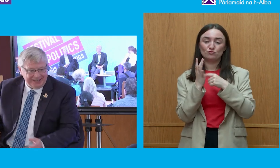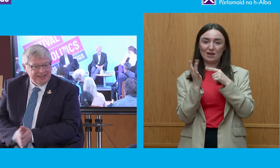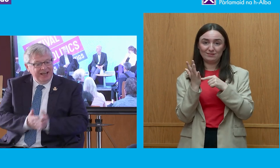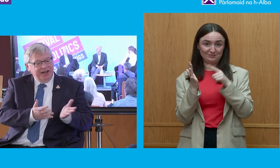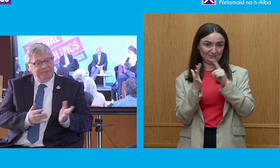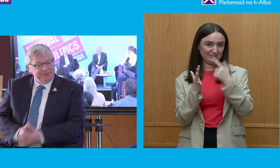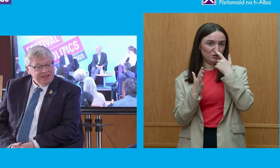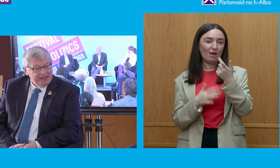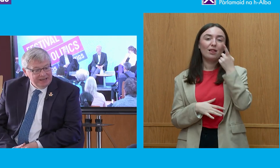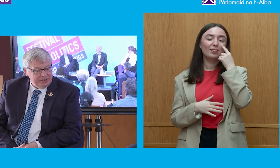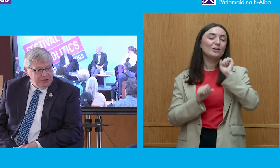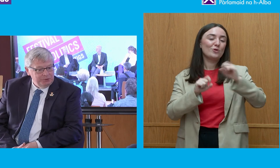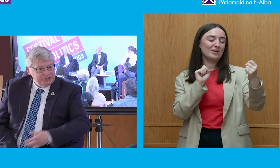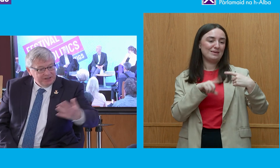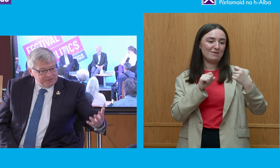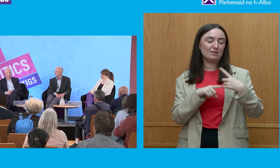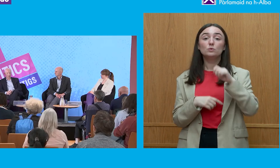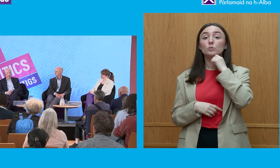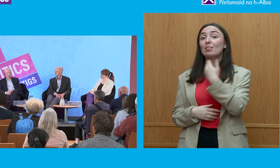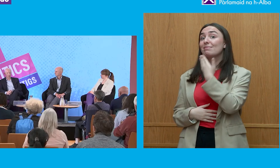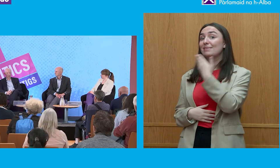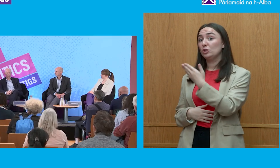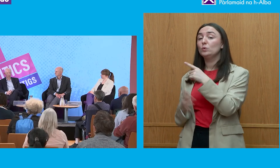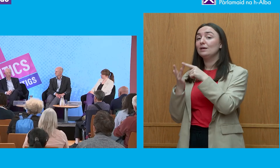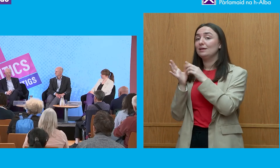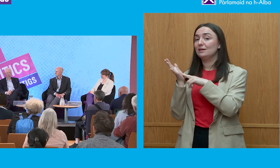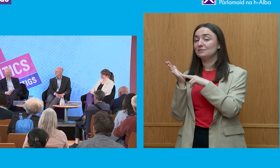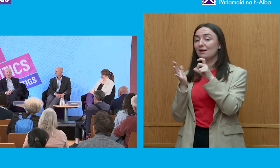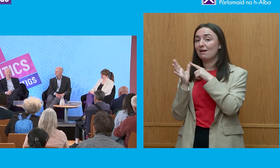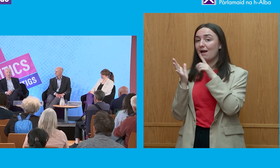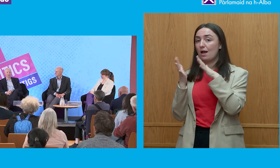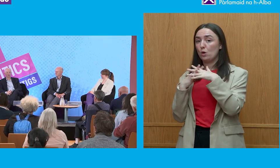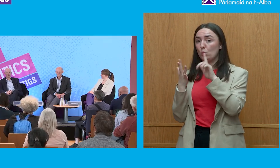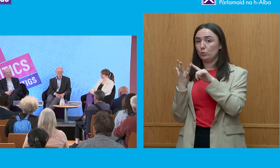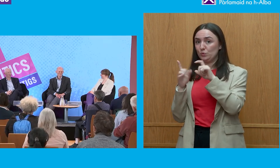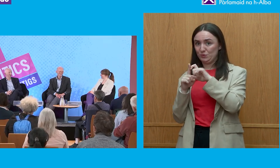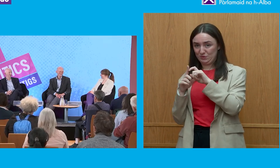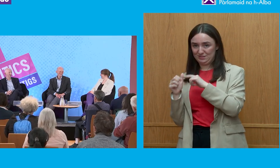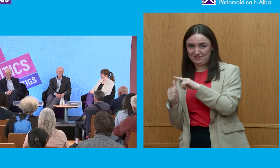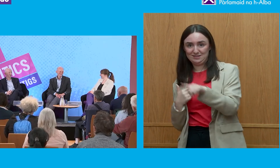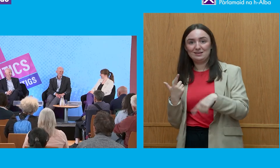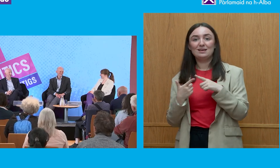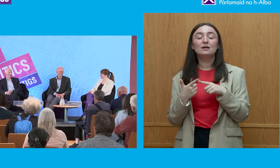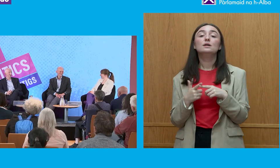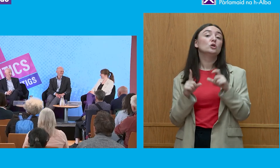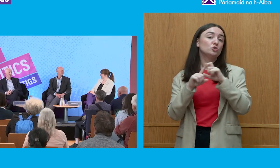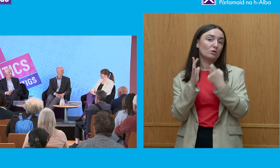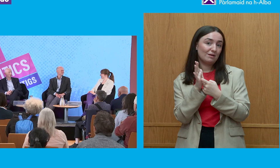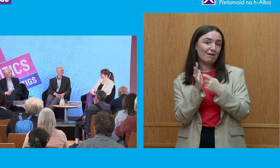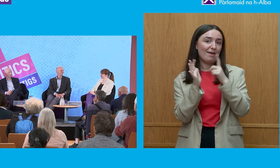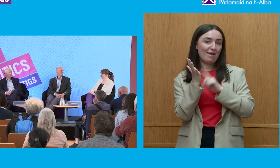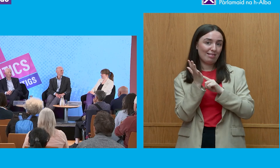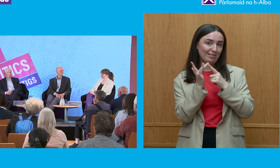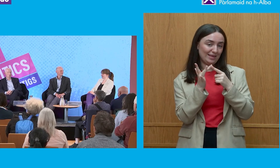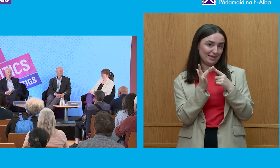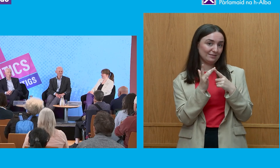thanking Ian Carwood, Philip Rycroft and Dr. Ellie for her work today and I